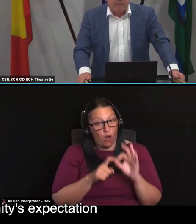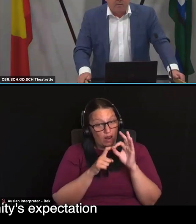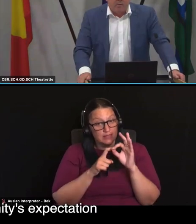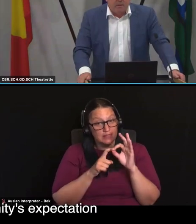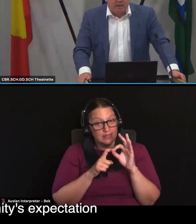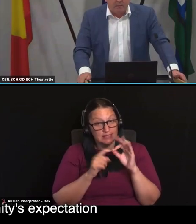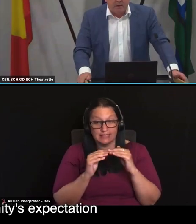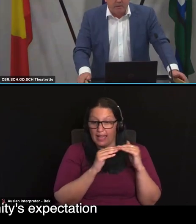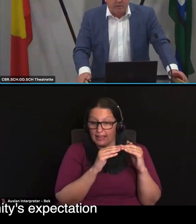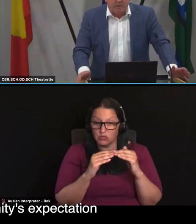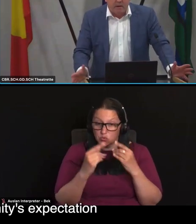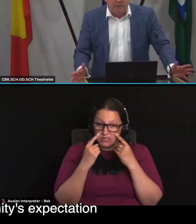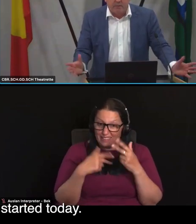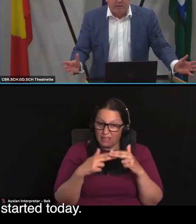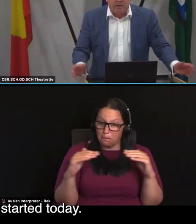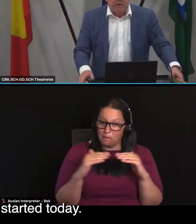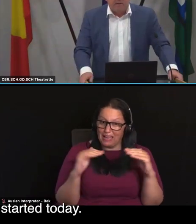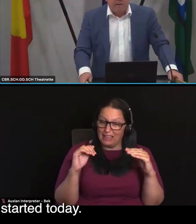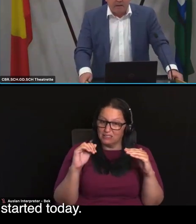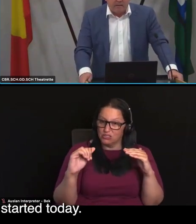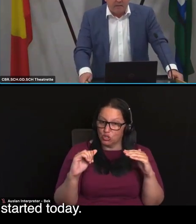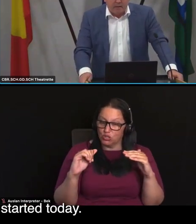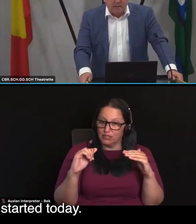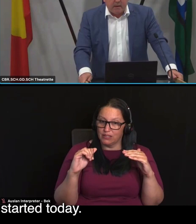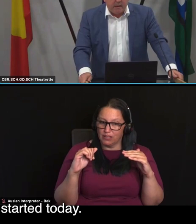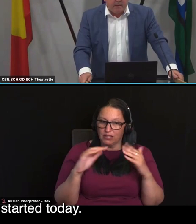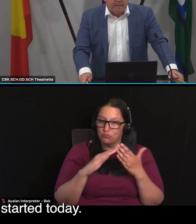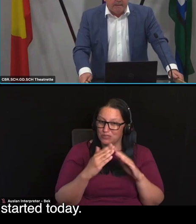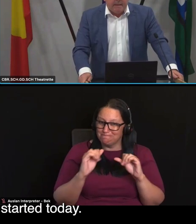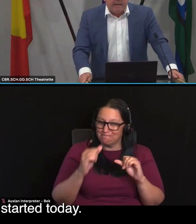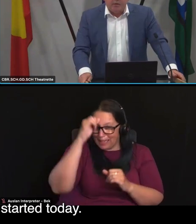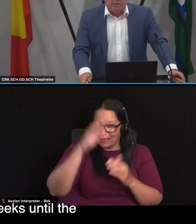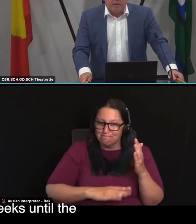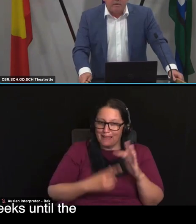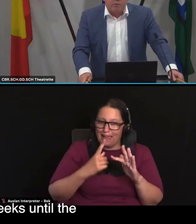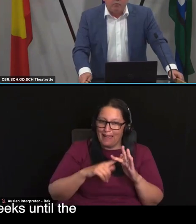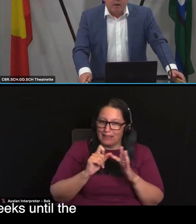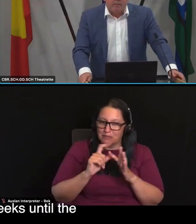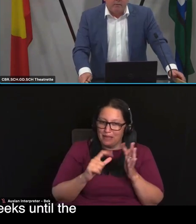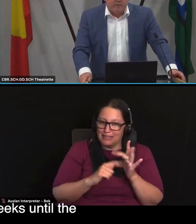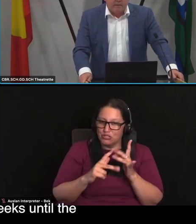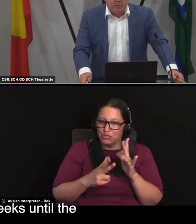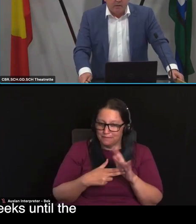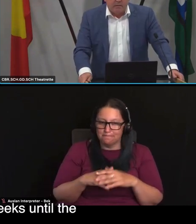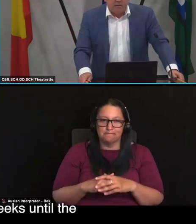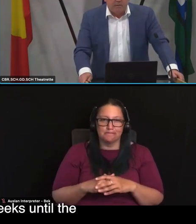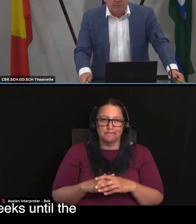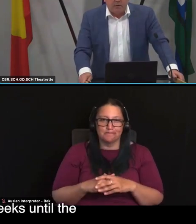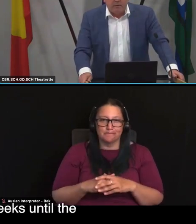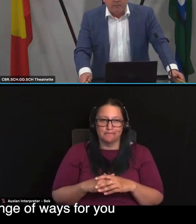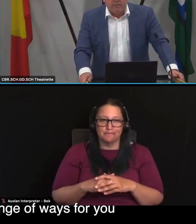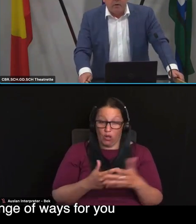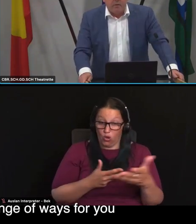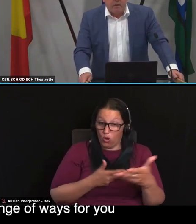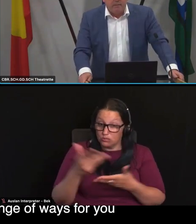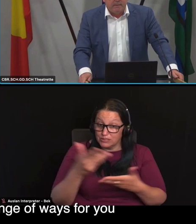they meet the community's expectation is now officially started. They started today. Consultation will run for six weeks until